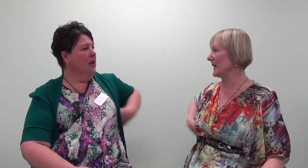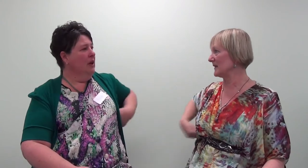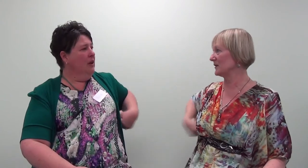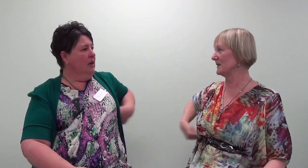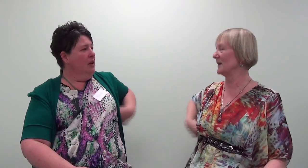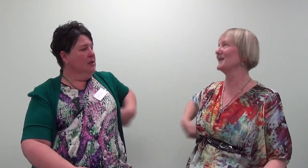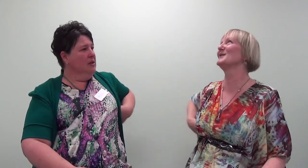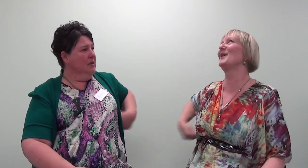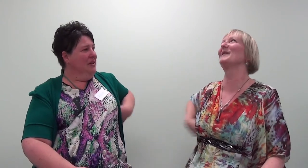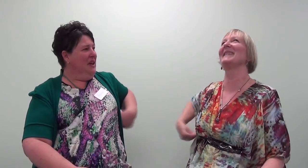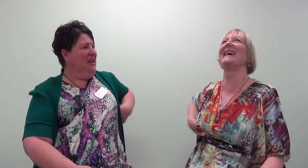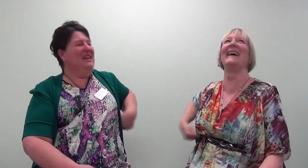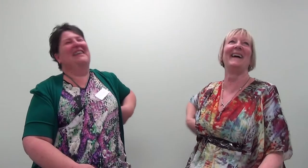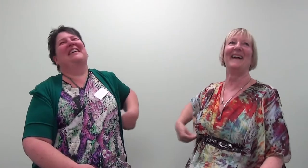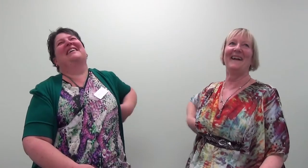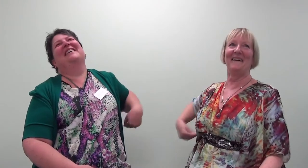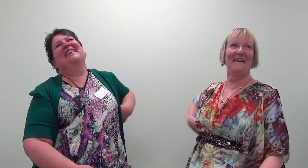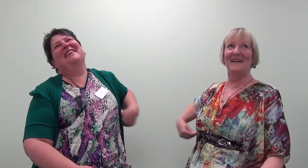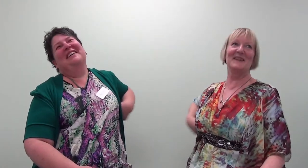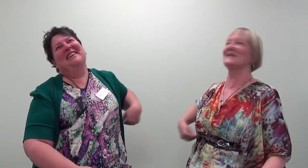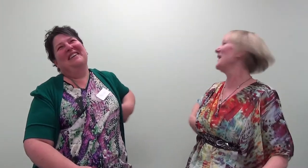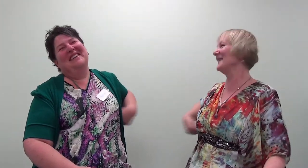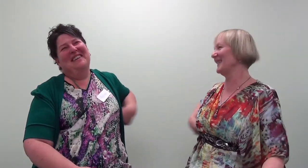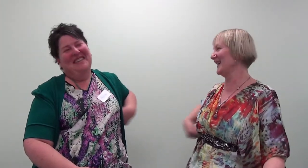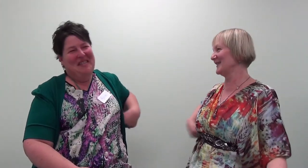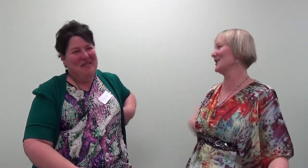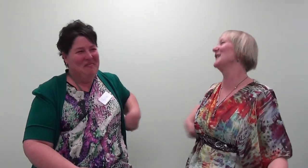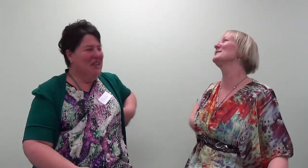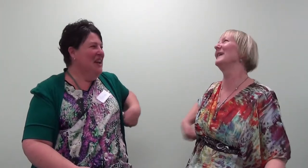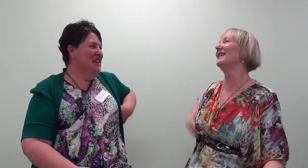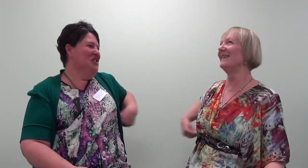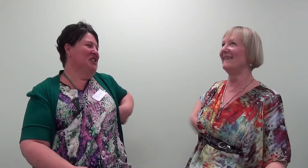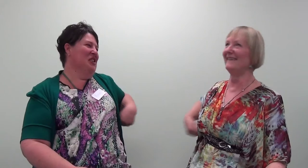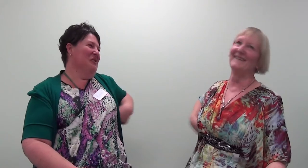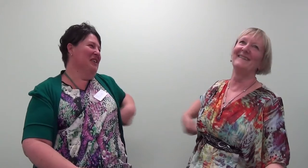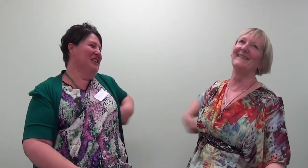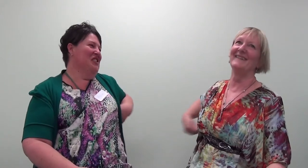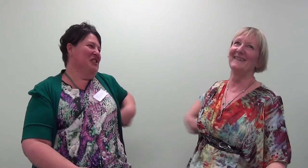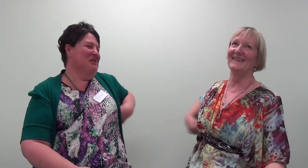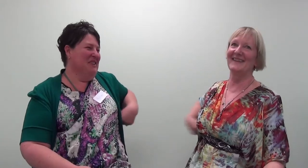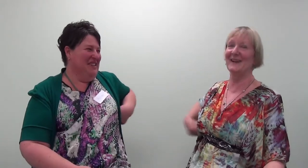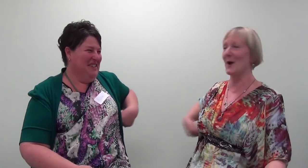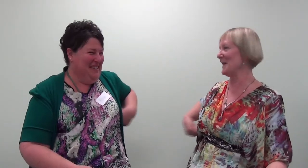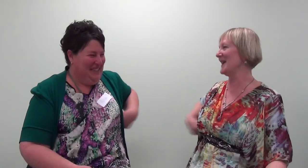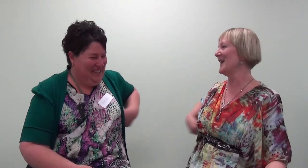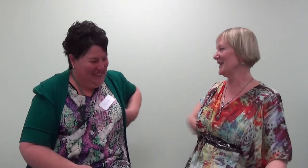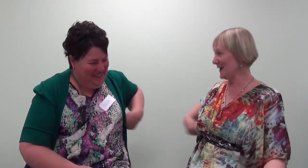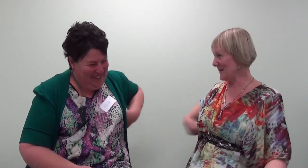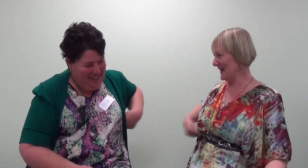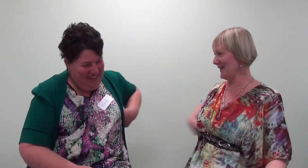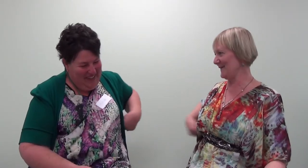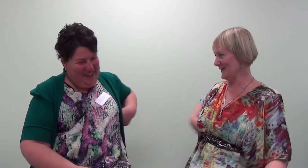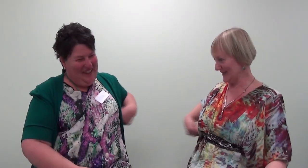compassion. Dissolving the judgment. Dissolving the judgment. You got me confused.